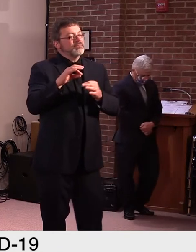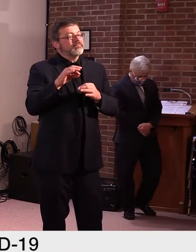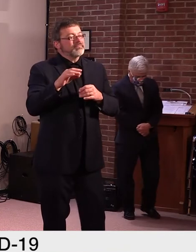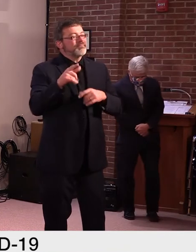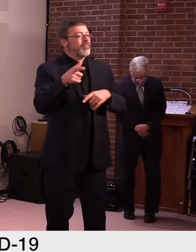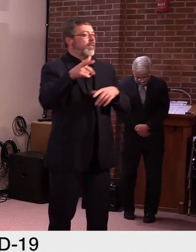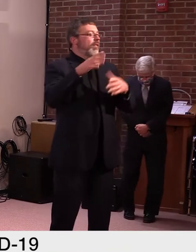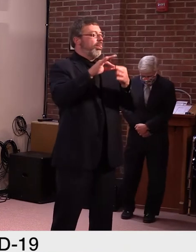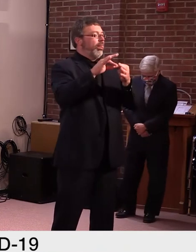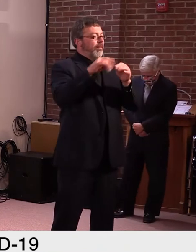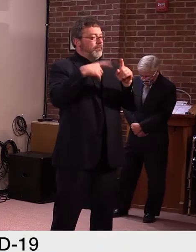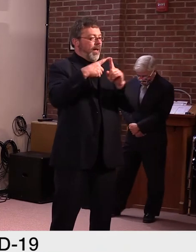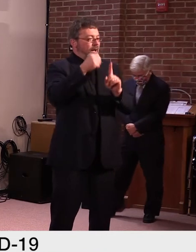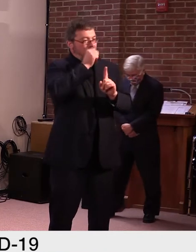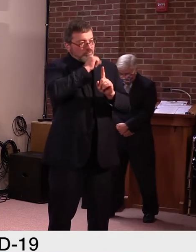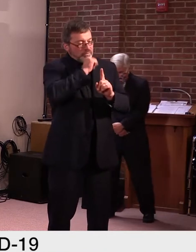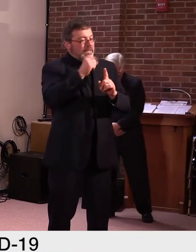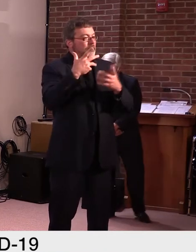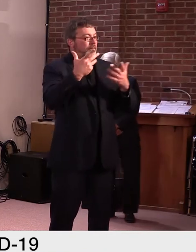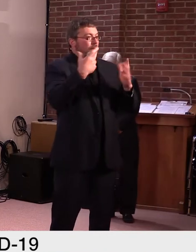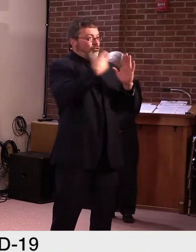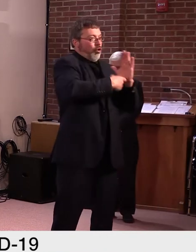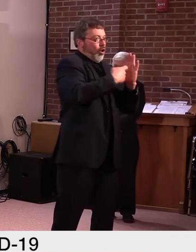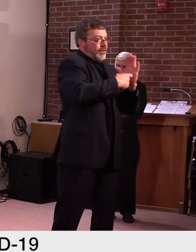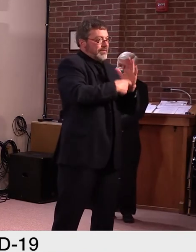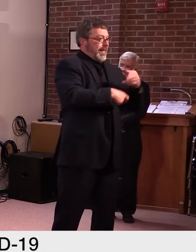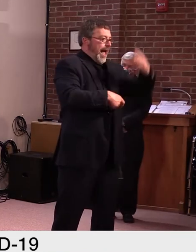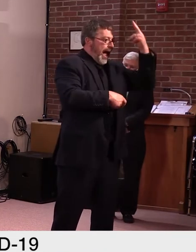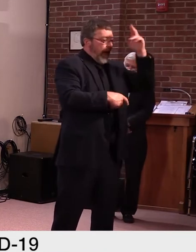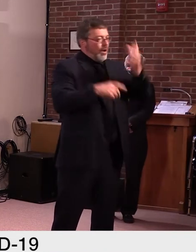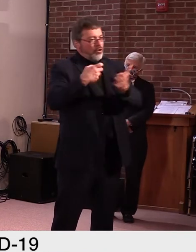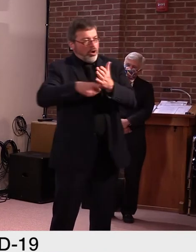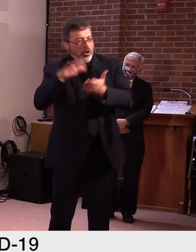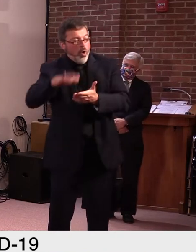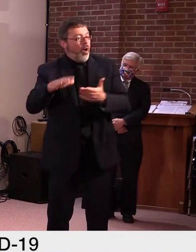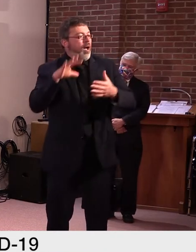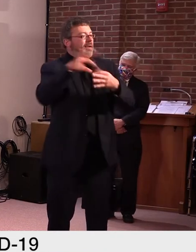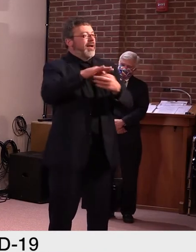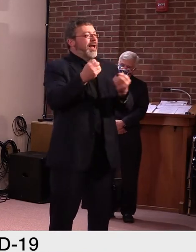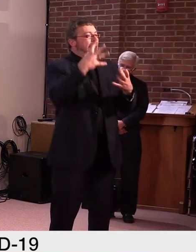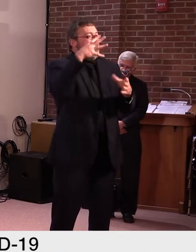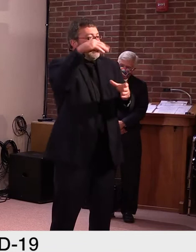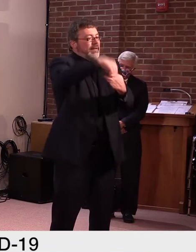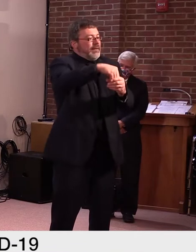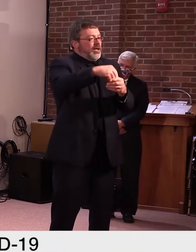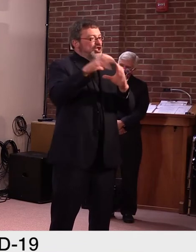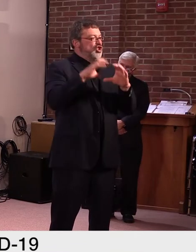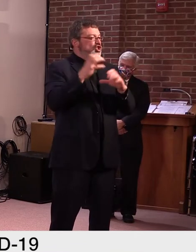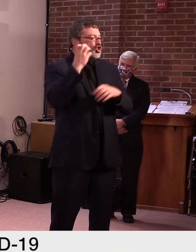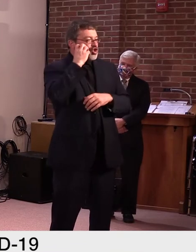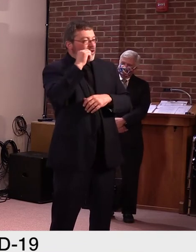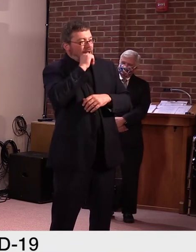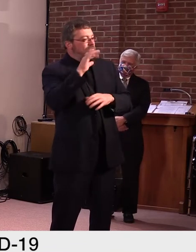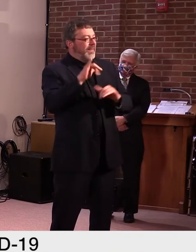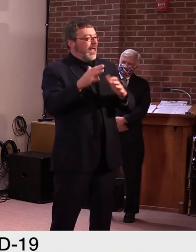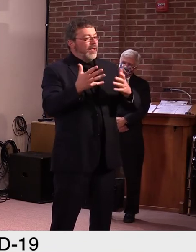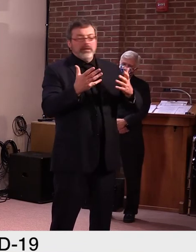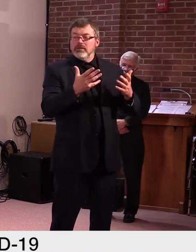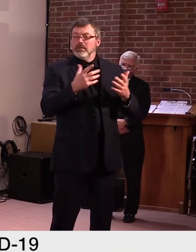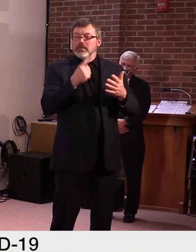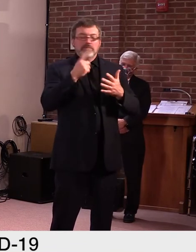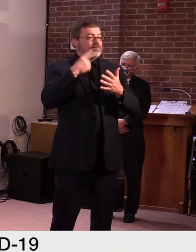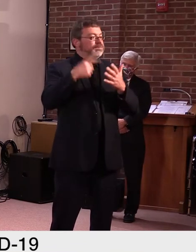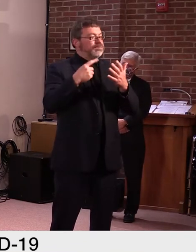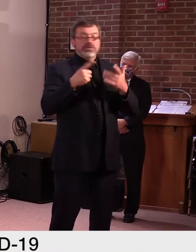anyways, I wanted to thank, uh, uh, Anson Tibbetts for the, uh, clarification. If it says thought serve